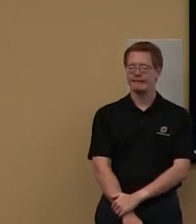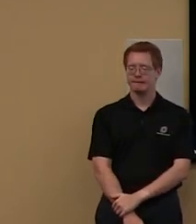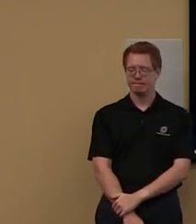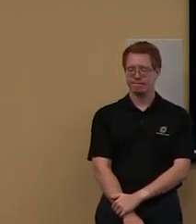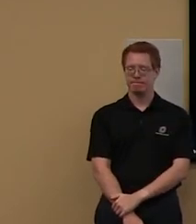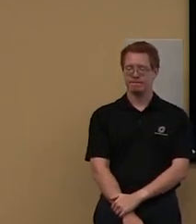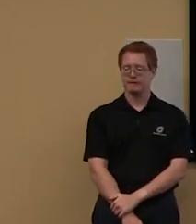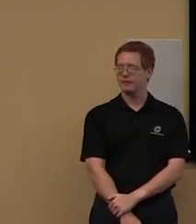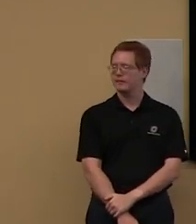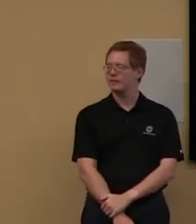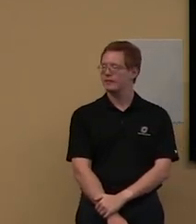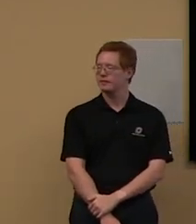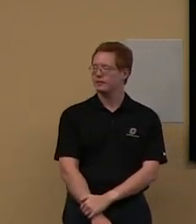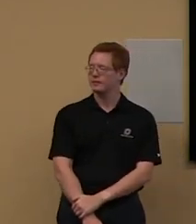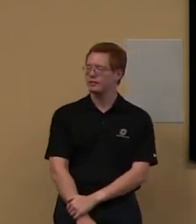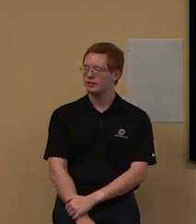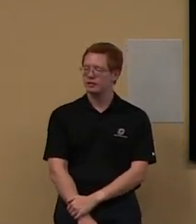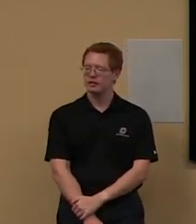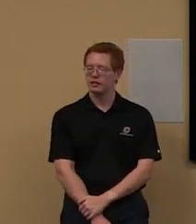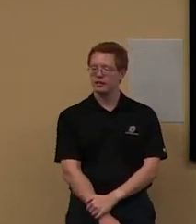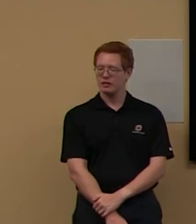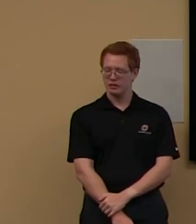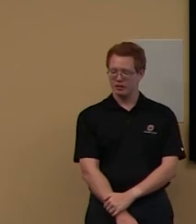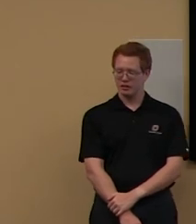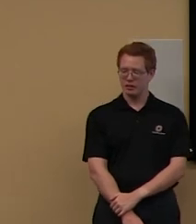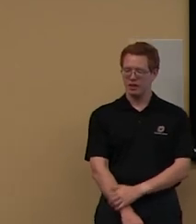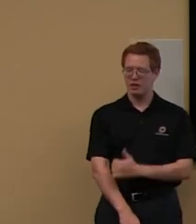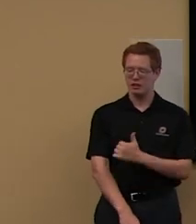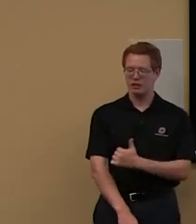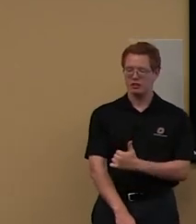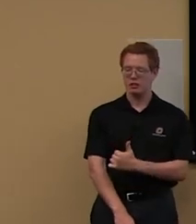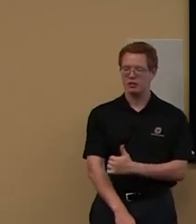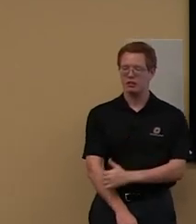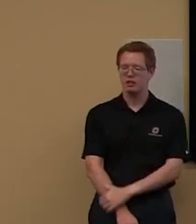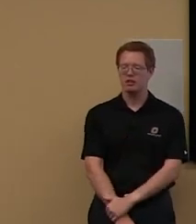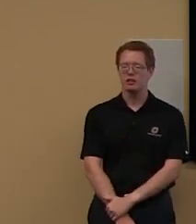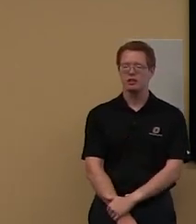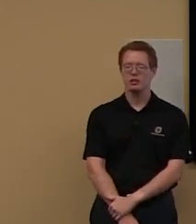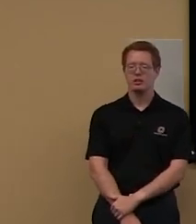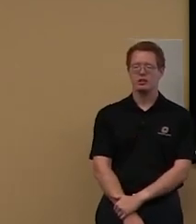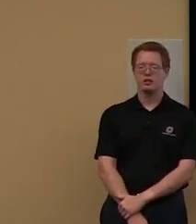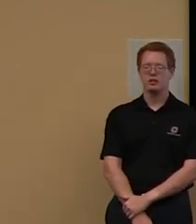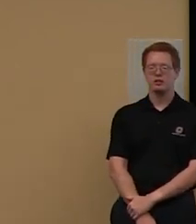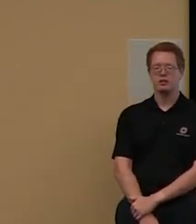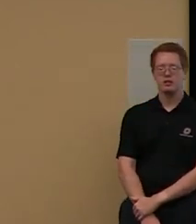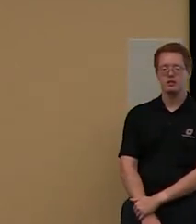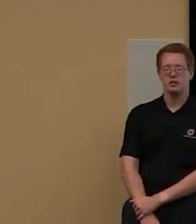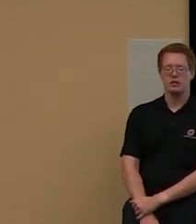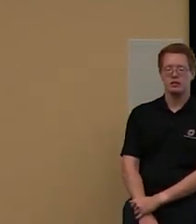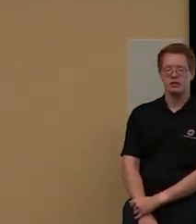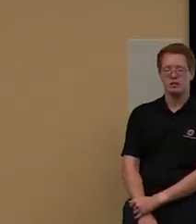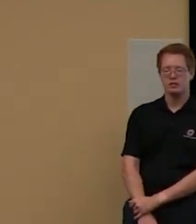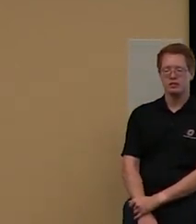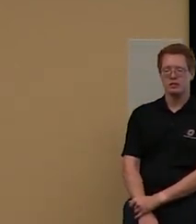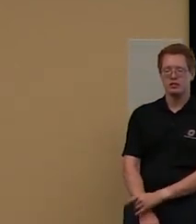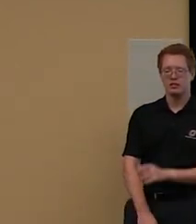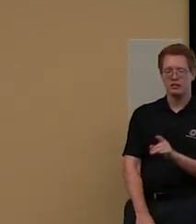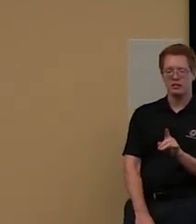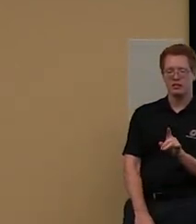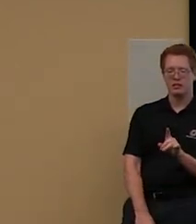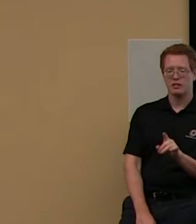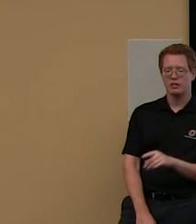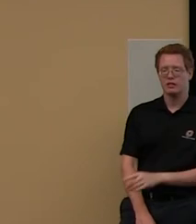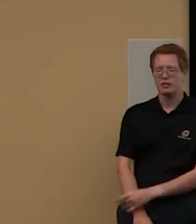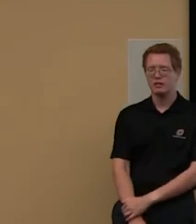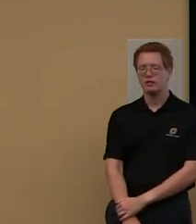So what does it say when you want to start reading? Yep. So, um. Yeah. So, for example, if the chapter one, the